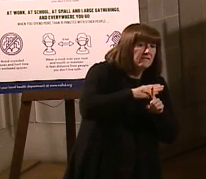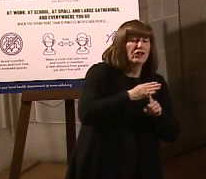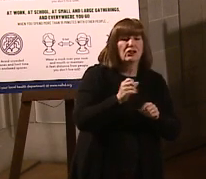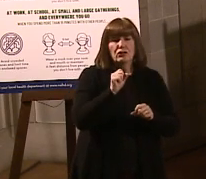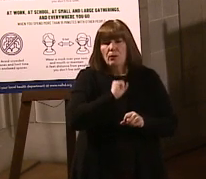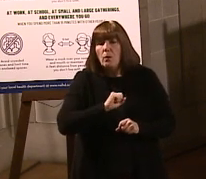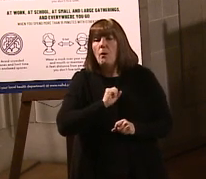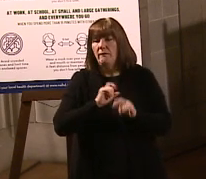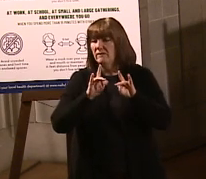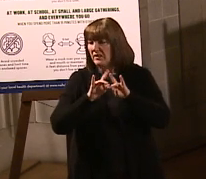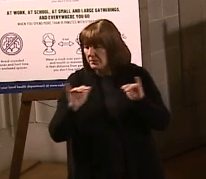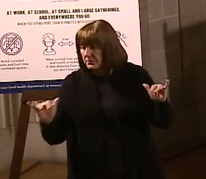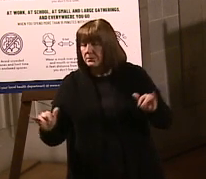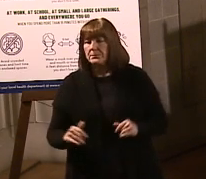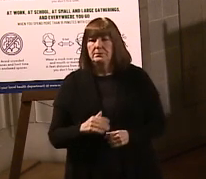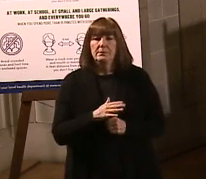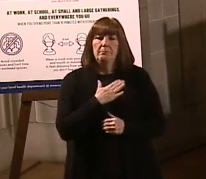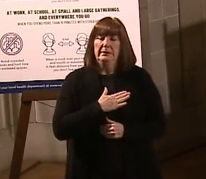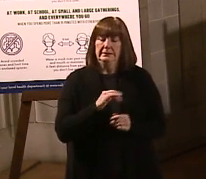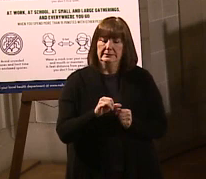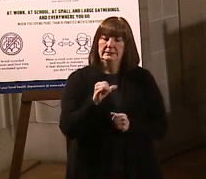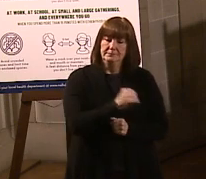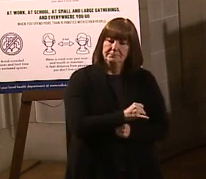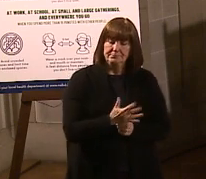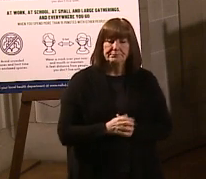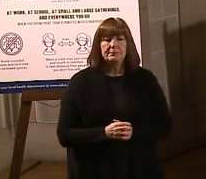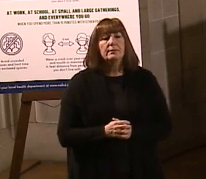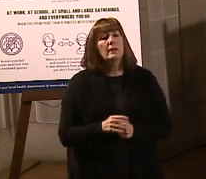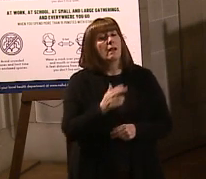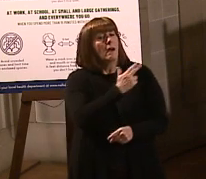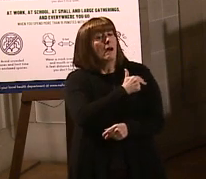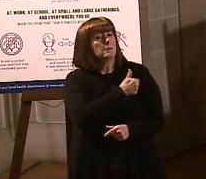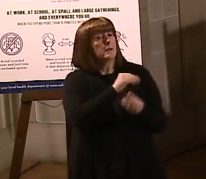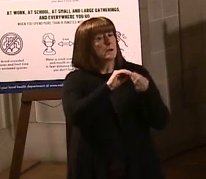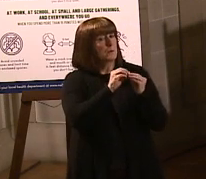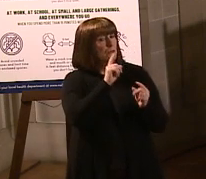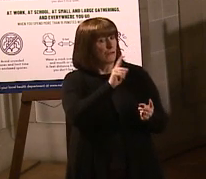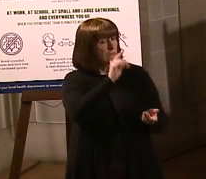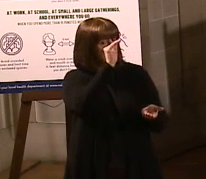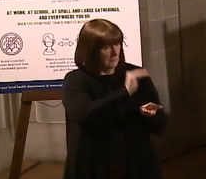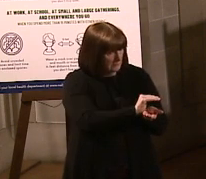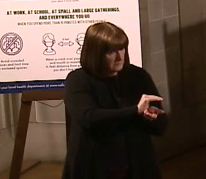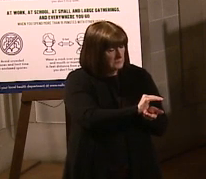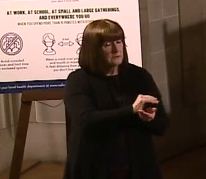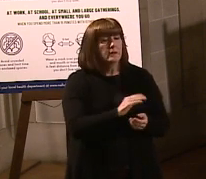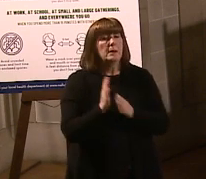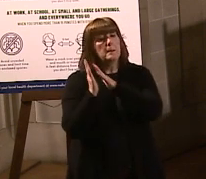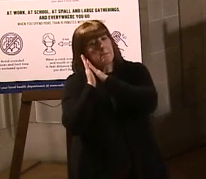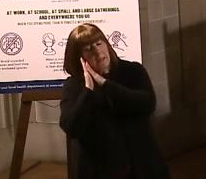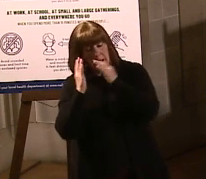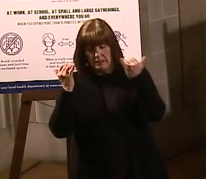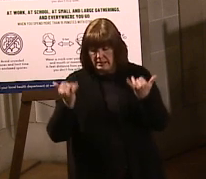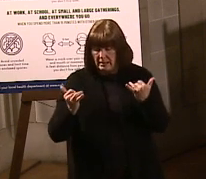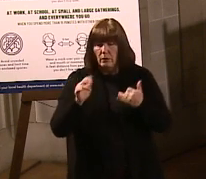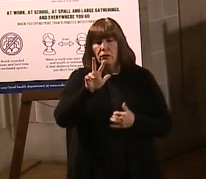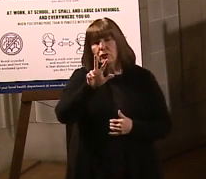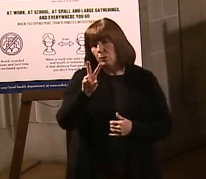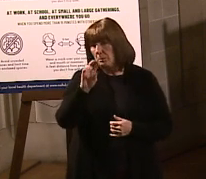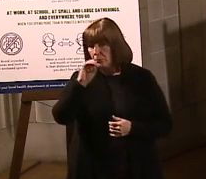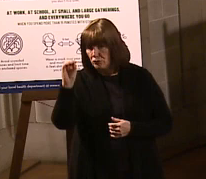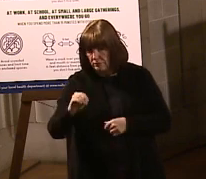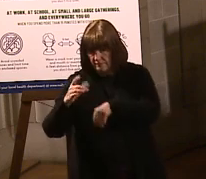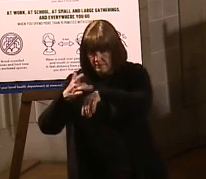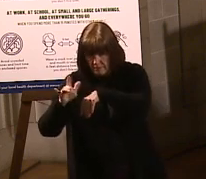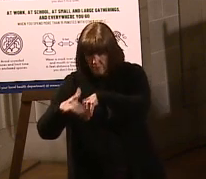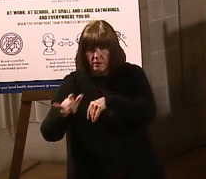So please continue to do that. I mentioned hospitalizations are down. Our hospital bed capacity is at 30%. Our